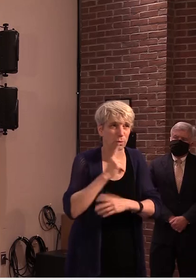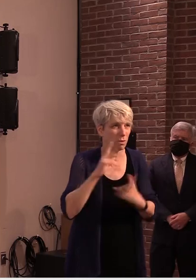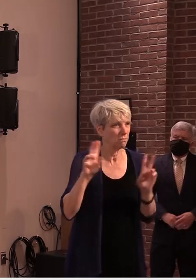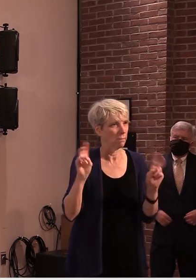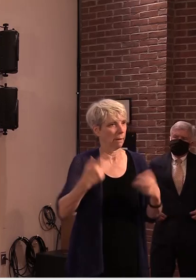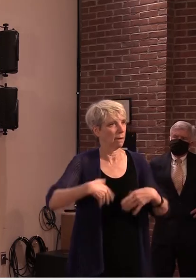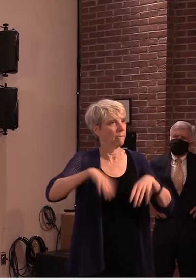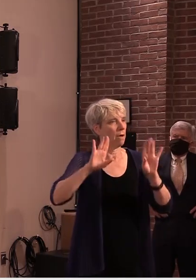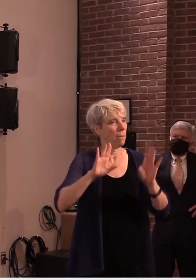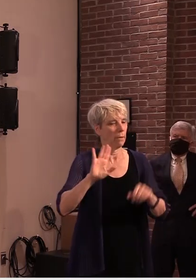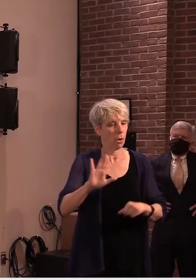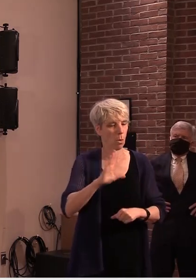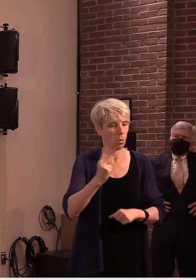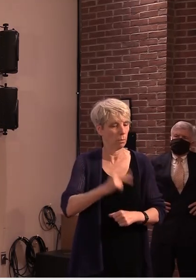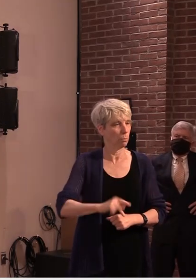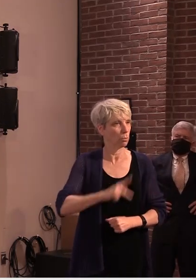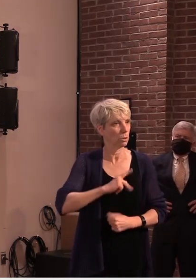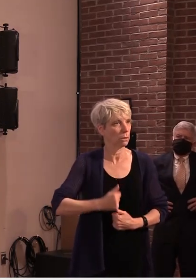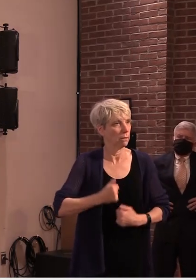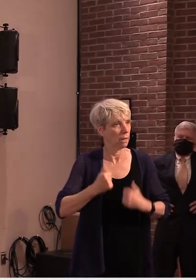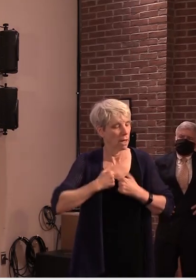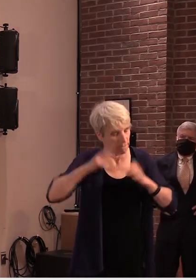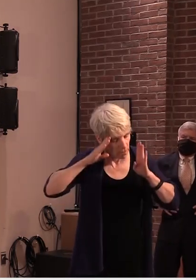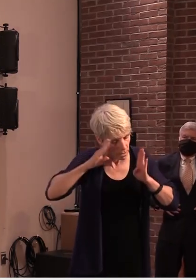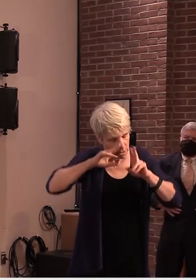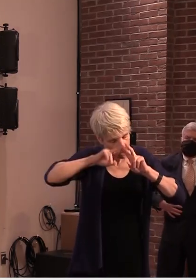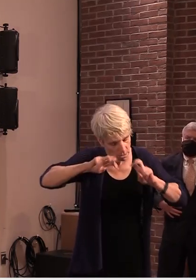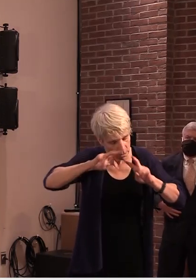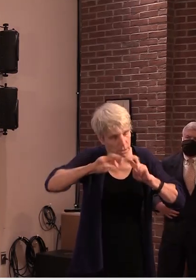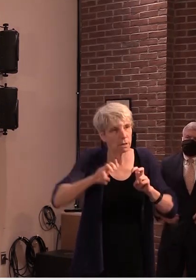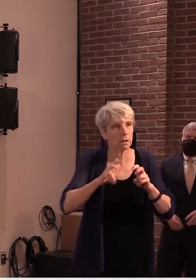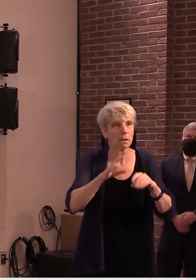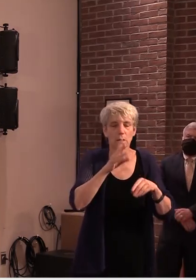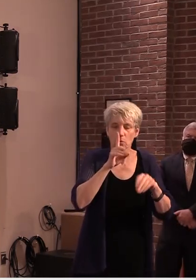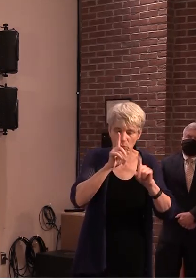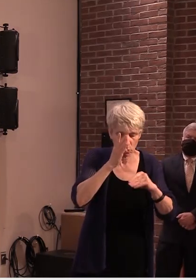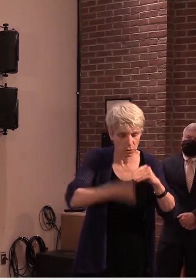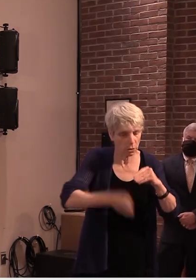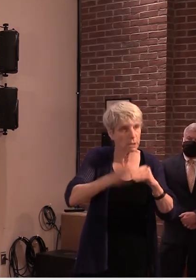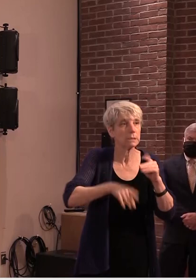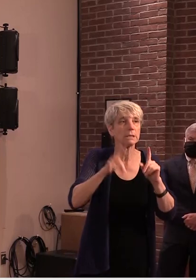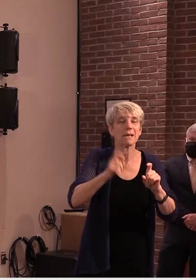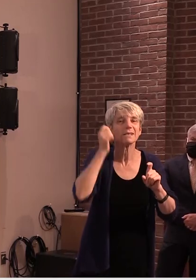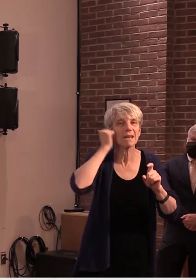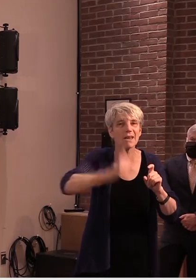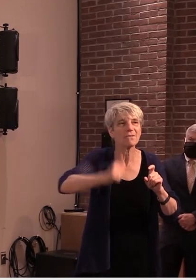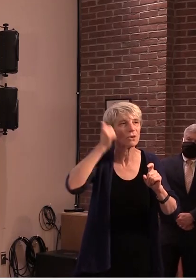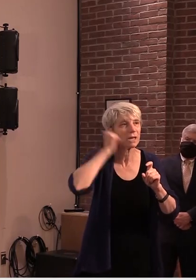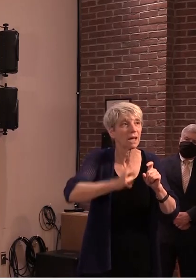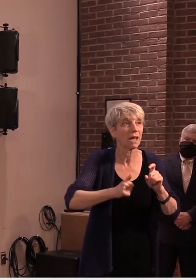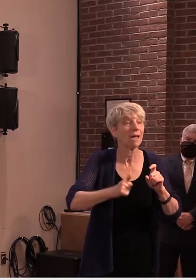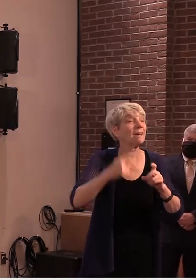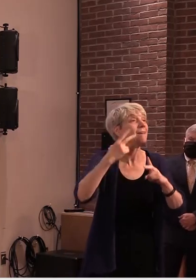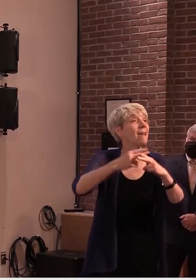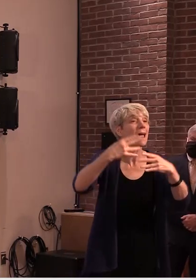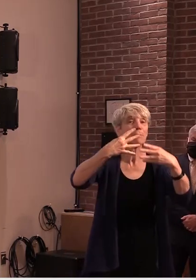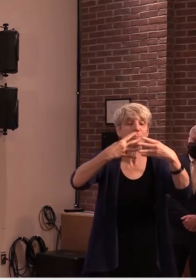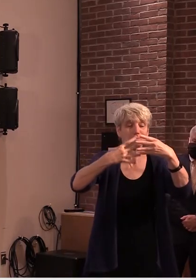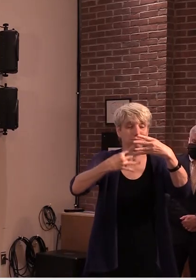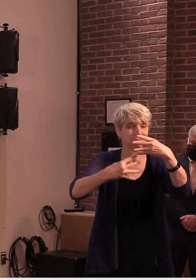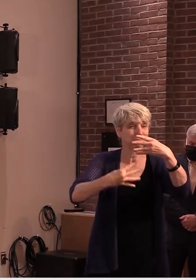literally hundreds of tests that come in every day the list of individuals is too long to recite